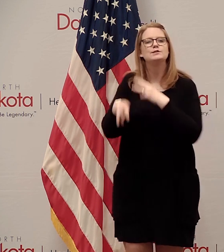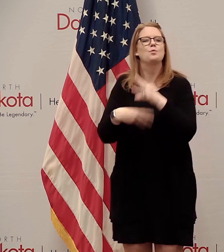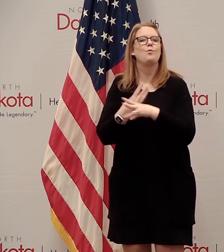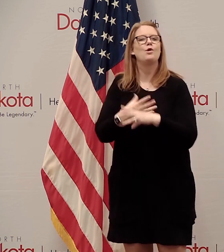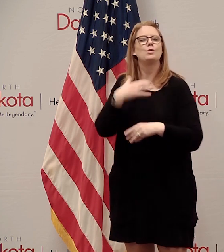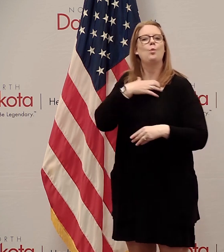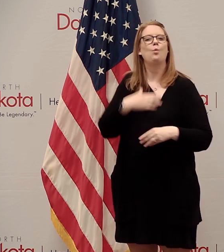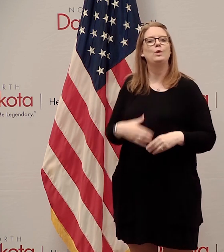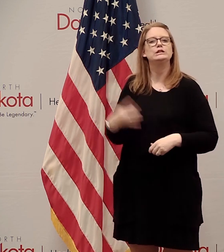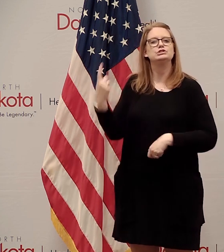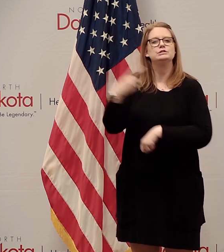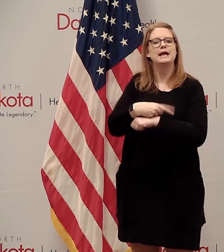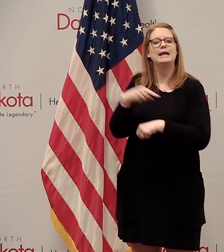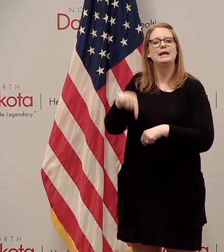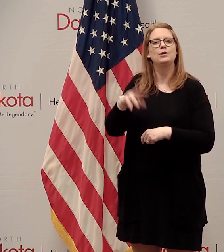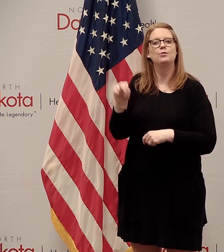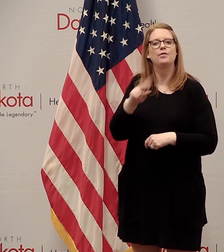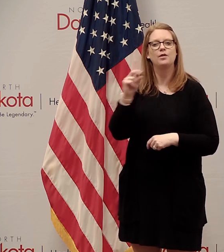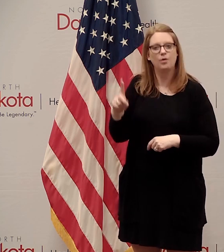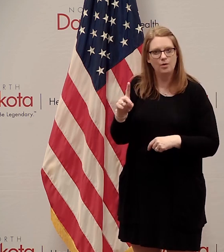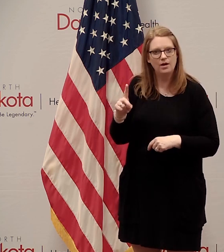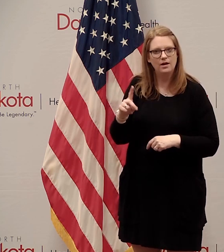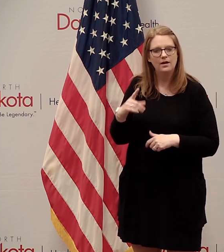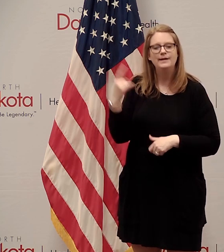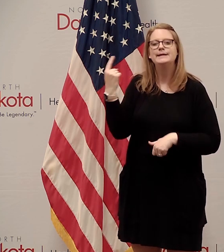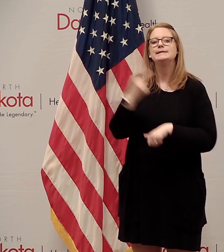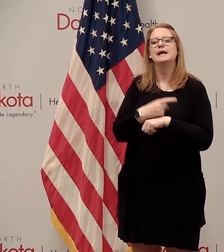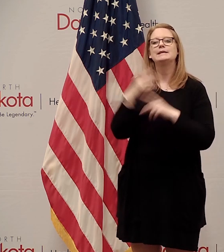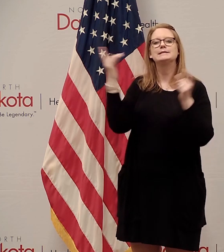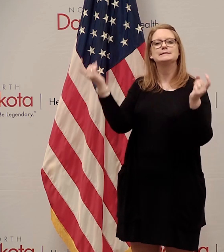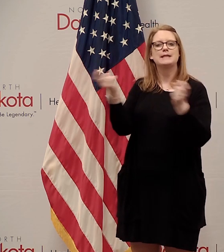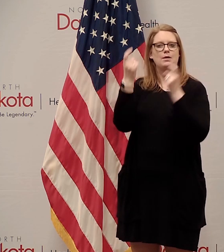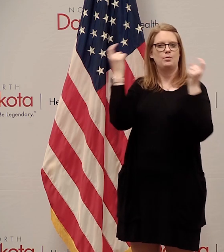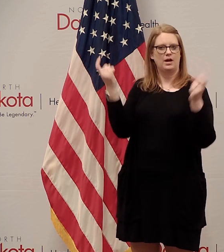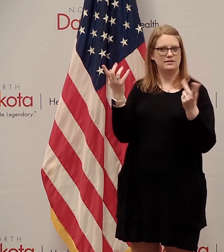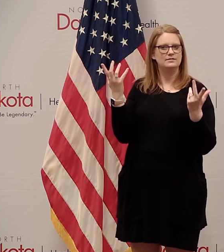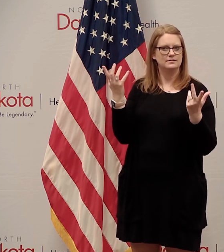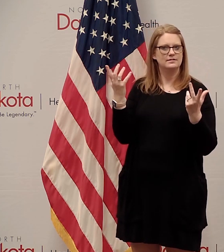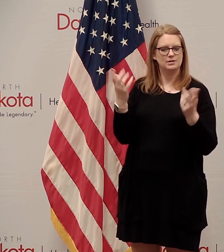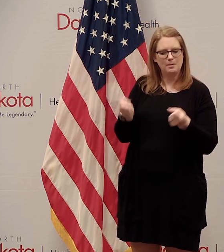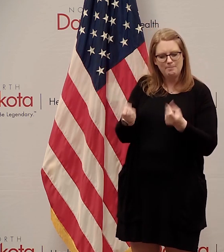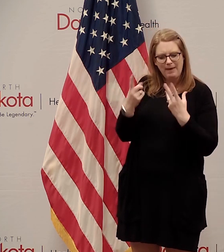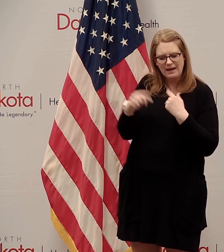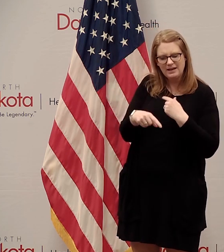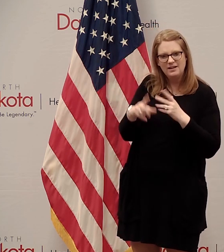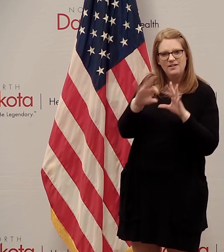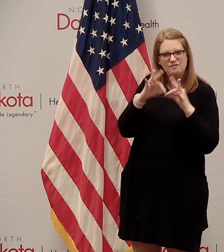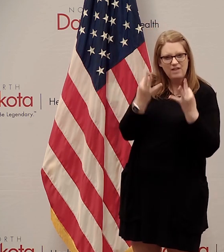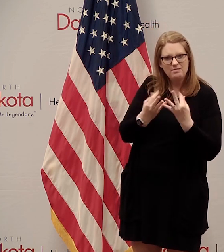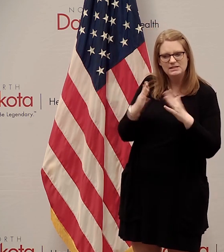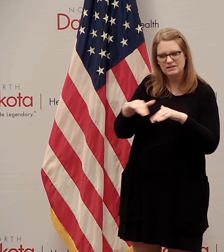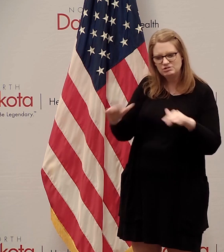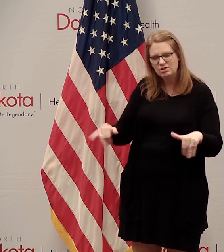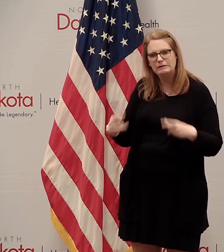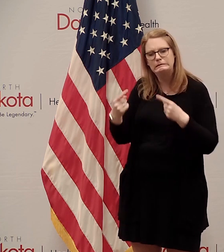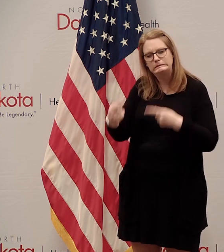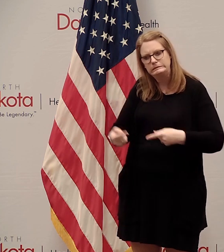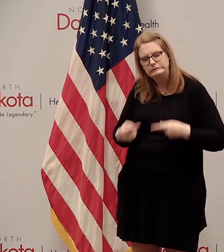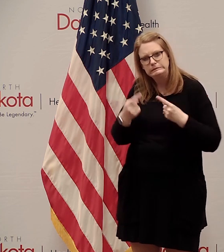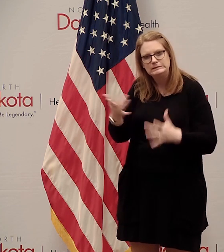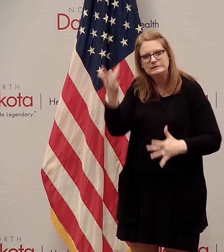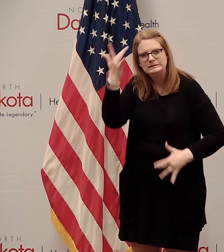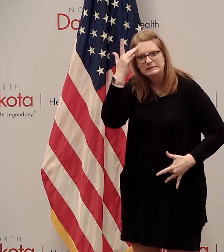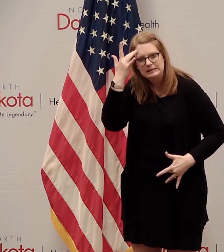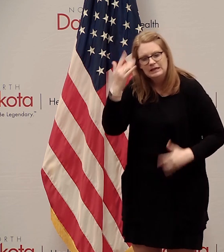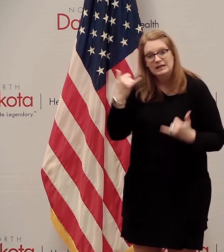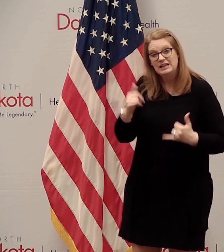in North Dakota, a day to celebrate hope and to recognize that many children and families are battling critical illnesses. During the ongoing